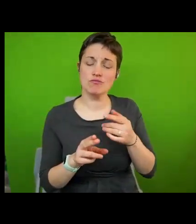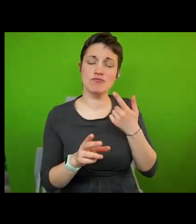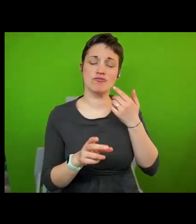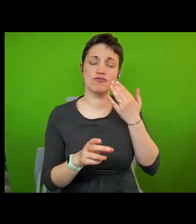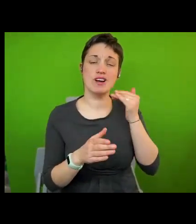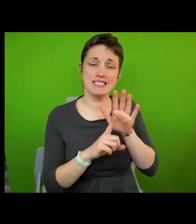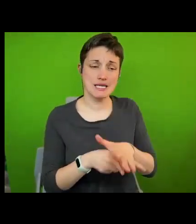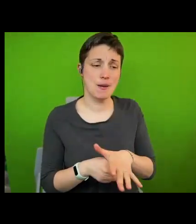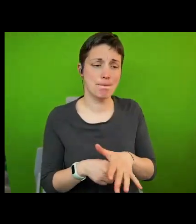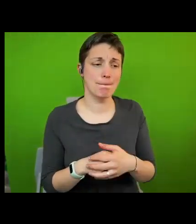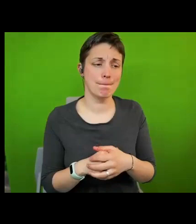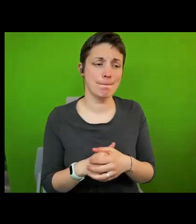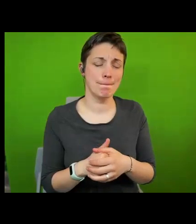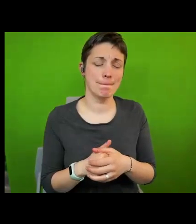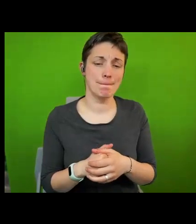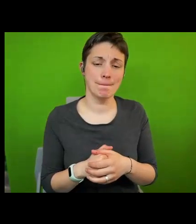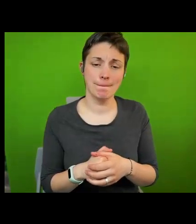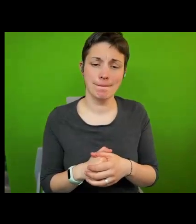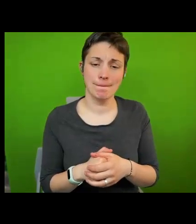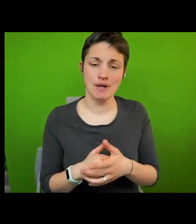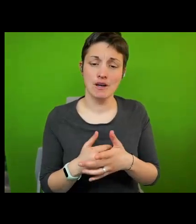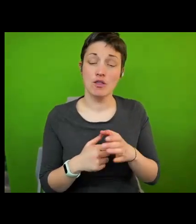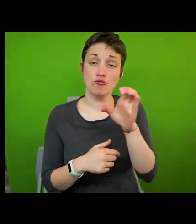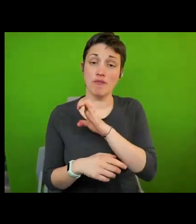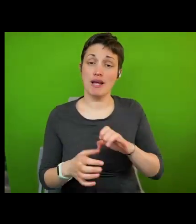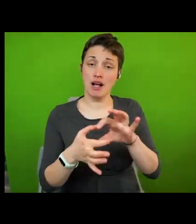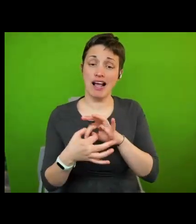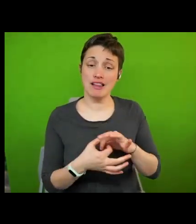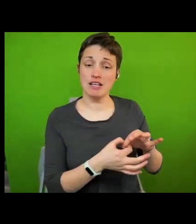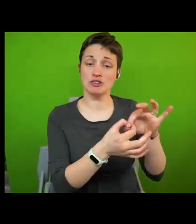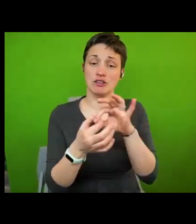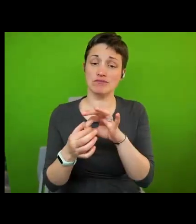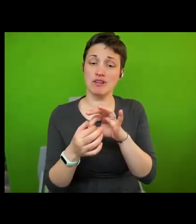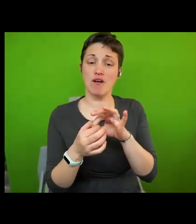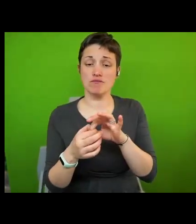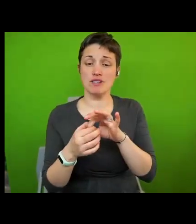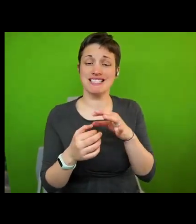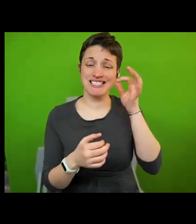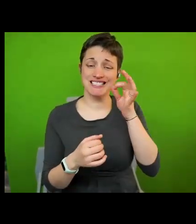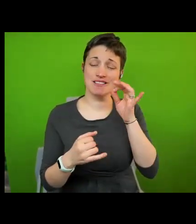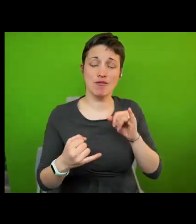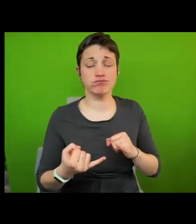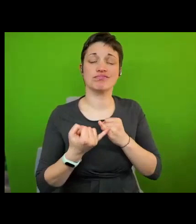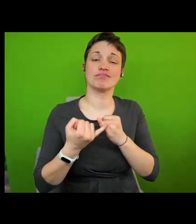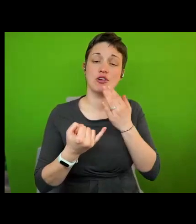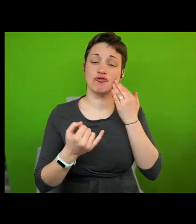the european coalition of cities against racism with more than 100 municipalities does similar things and has